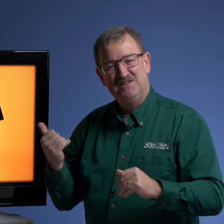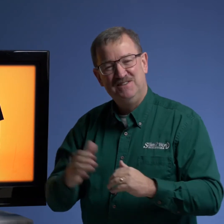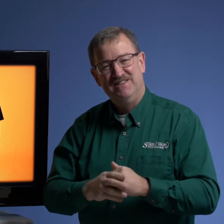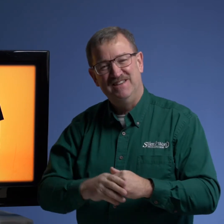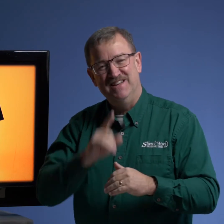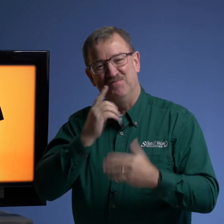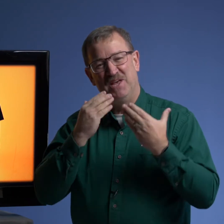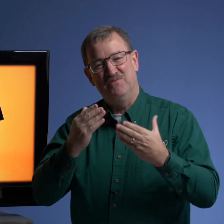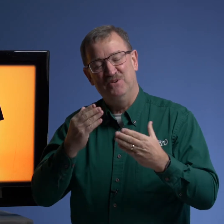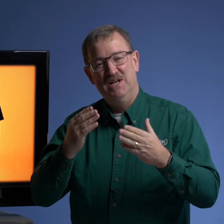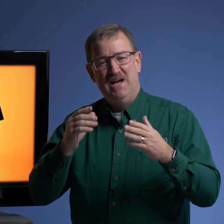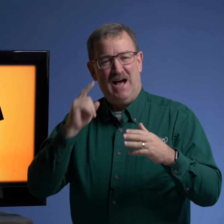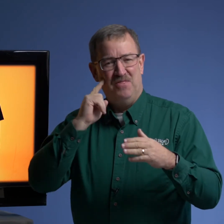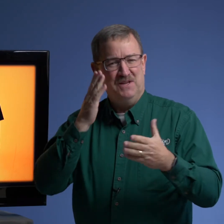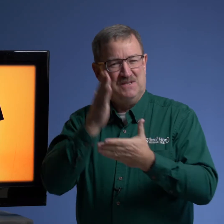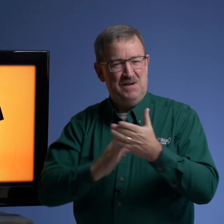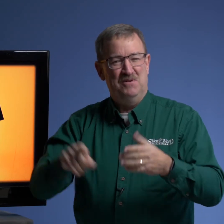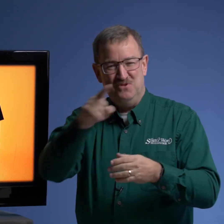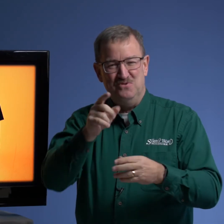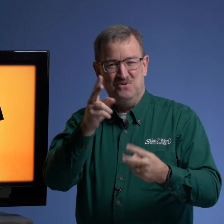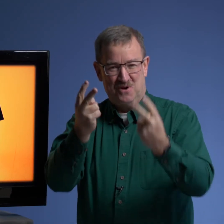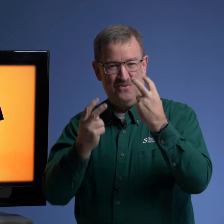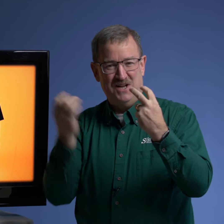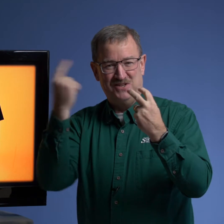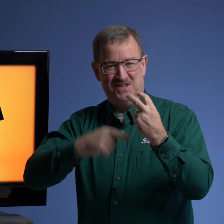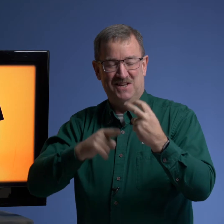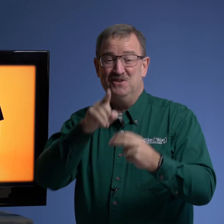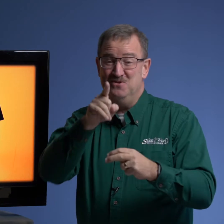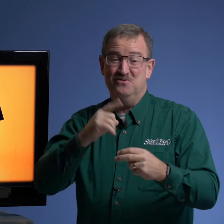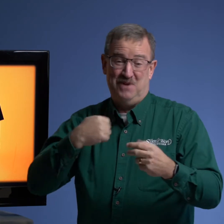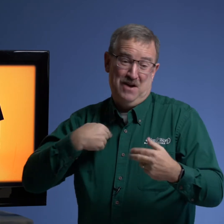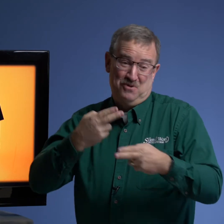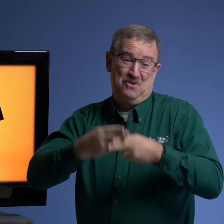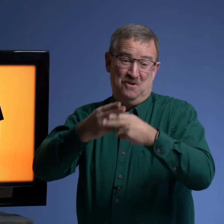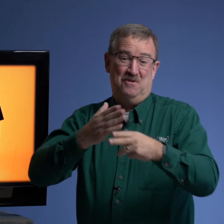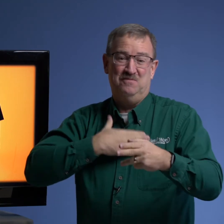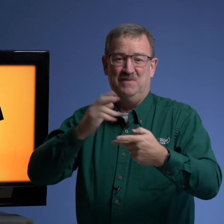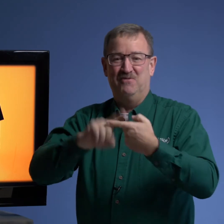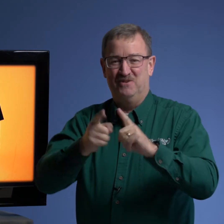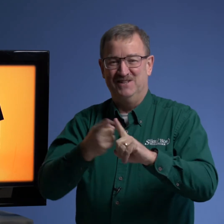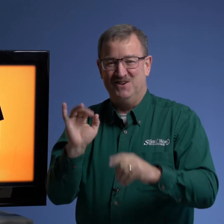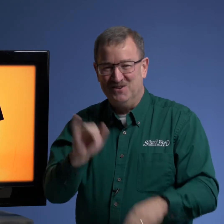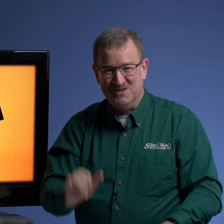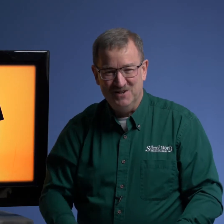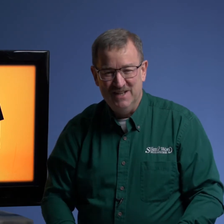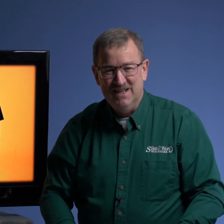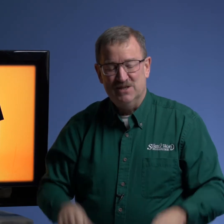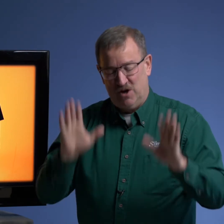and i'm thankful i think some of you who are watching today you i would call my friends also so i